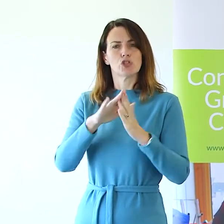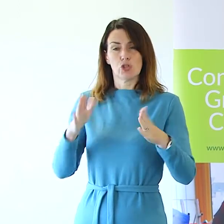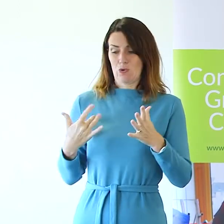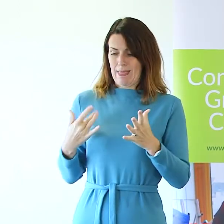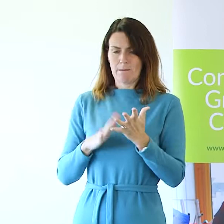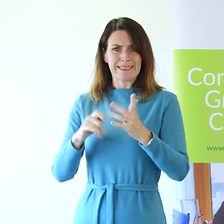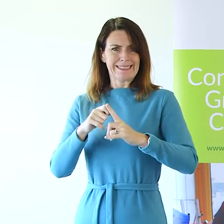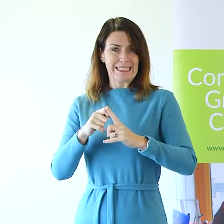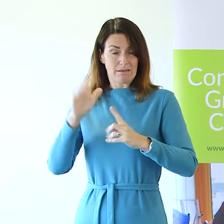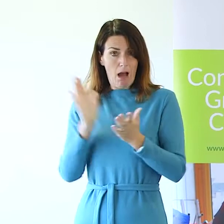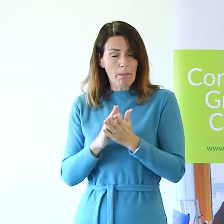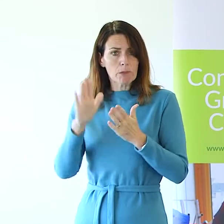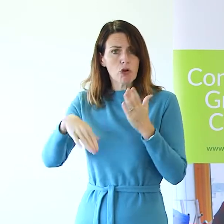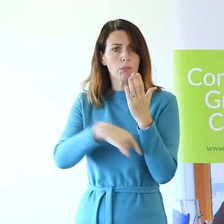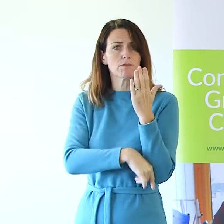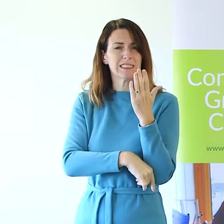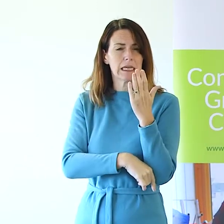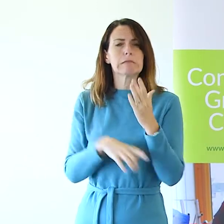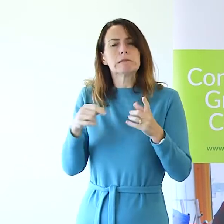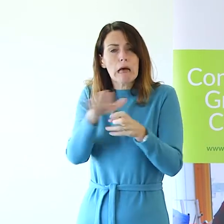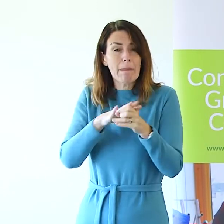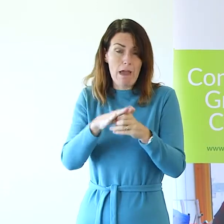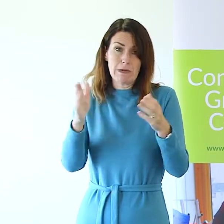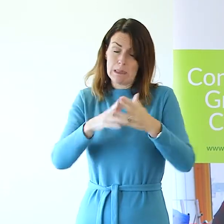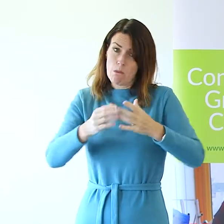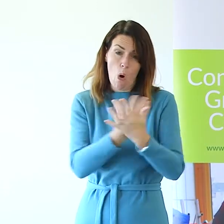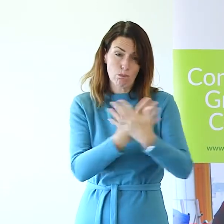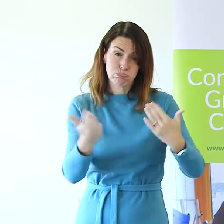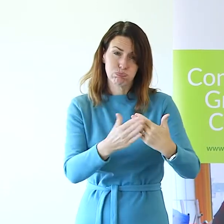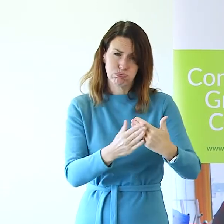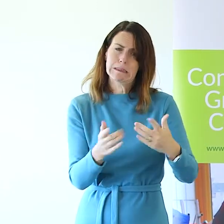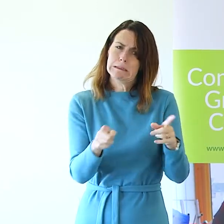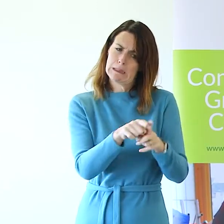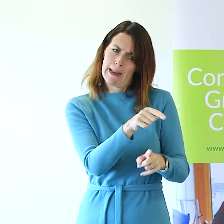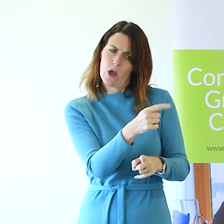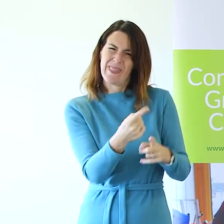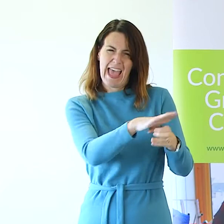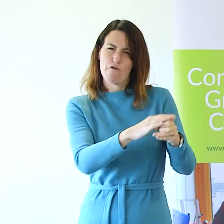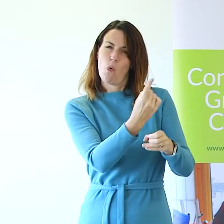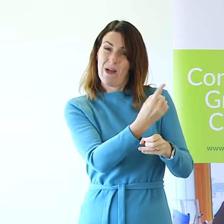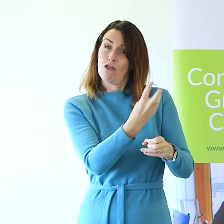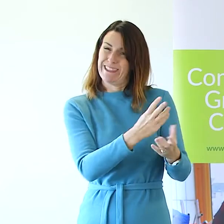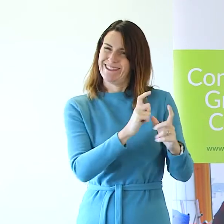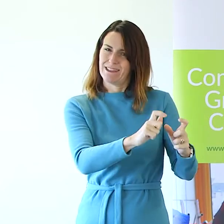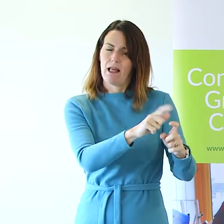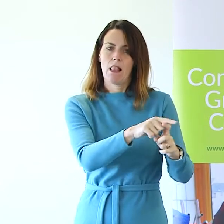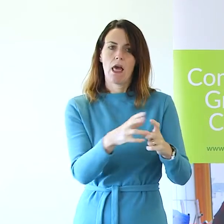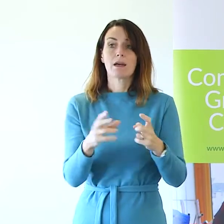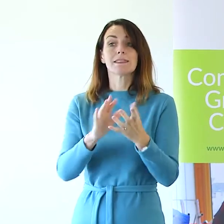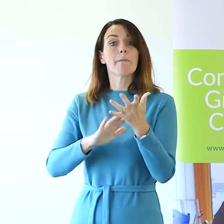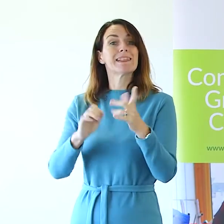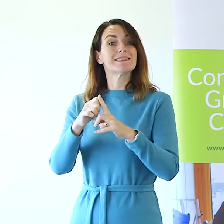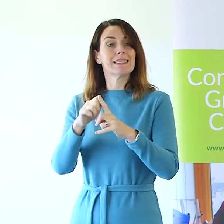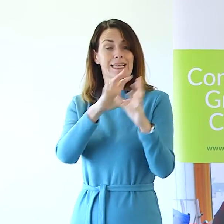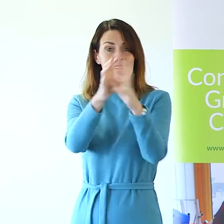In some areas, the figure is still one in three. From the research, eight areas of Milton Keynes are in the ten